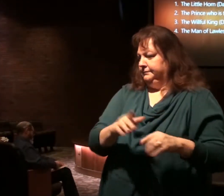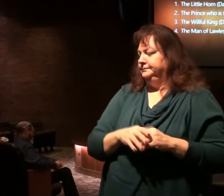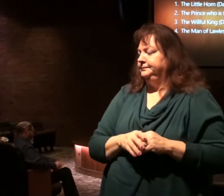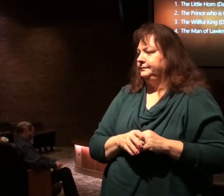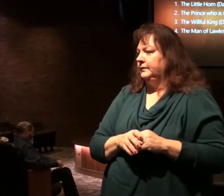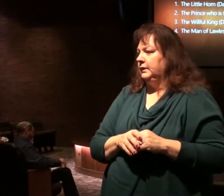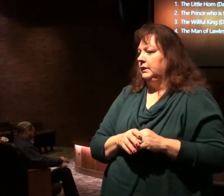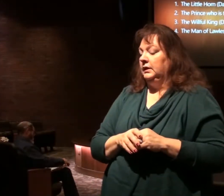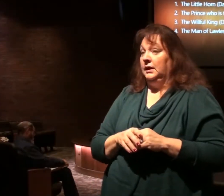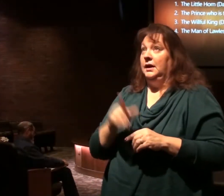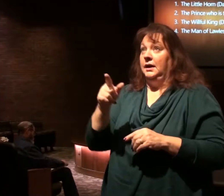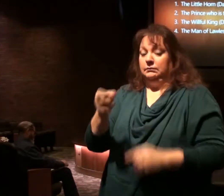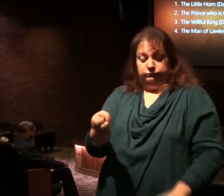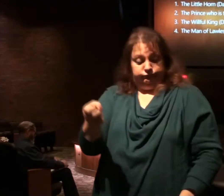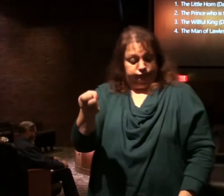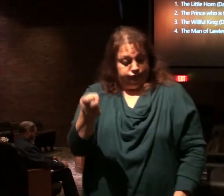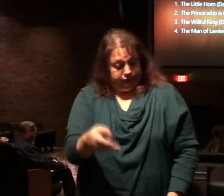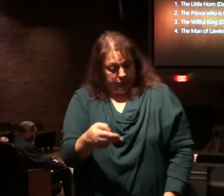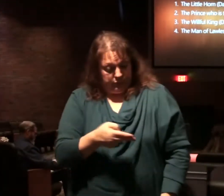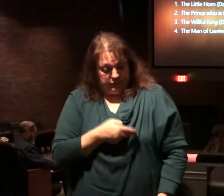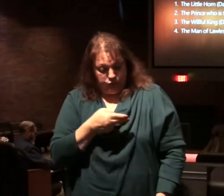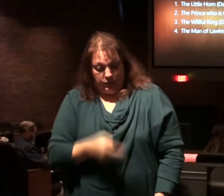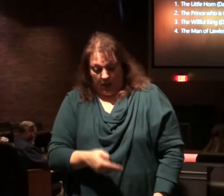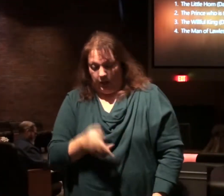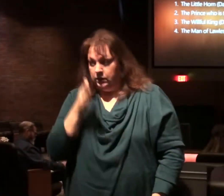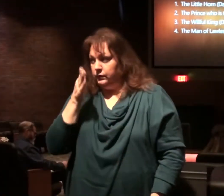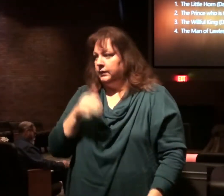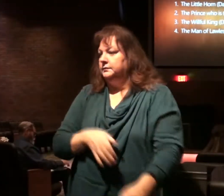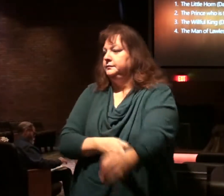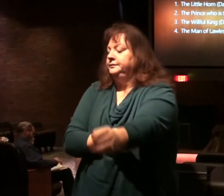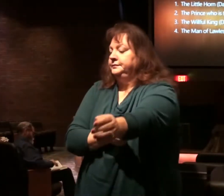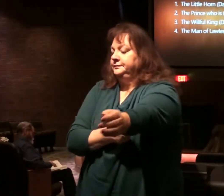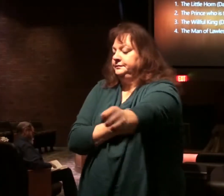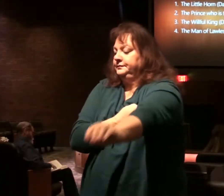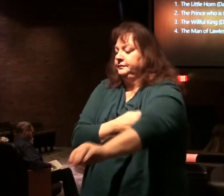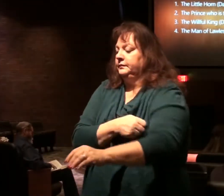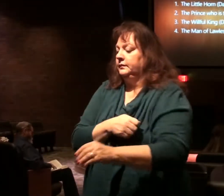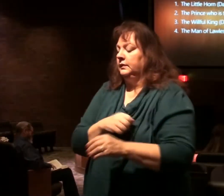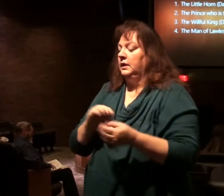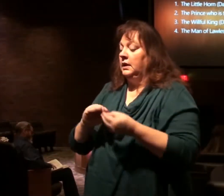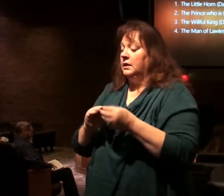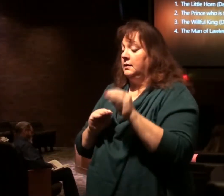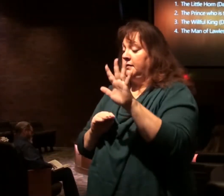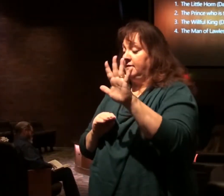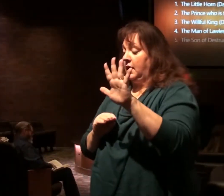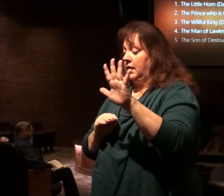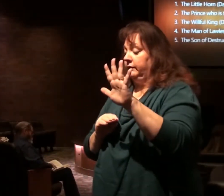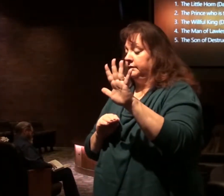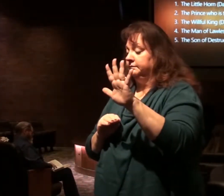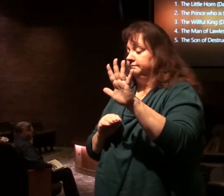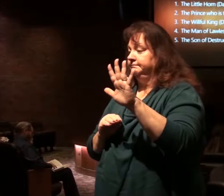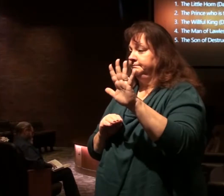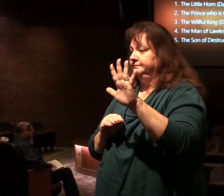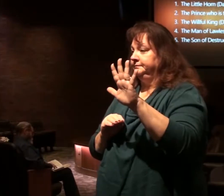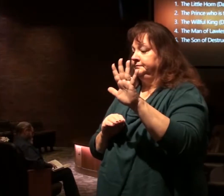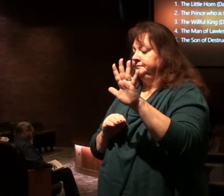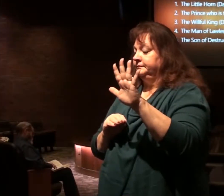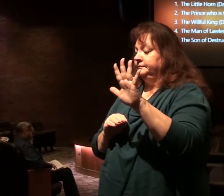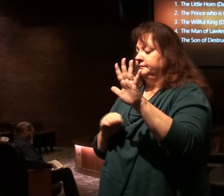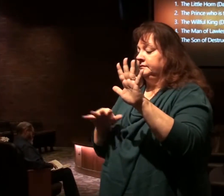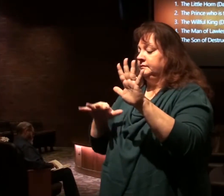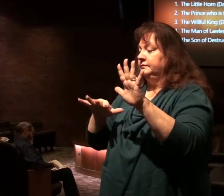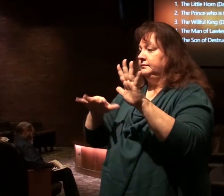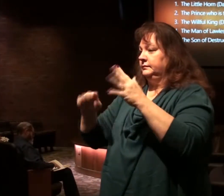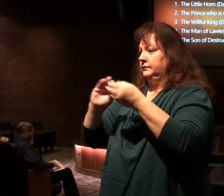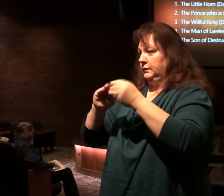He'll be cast into hell. As we'll see. You have another name here for him as well. The